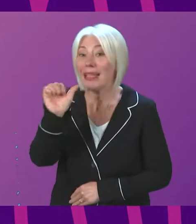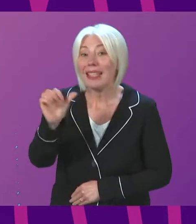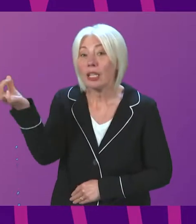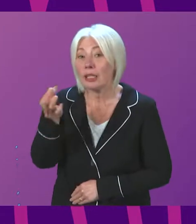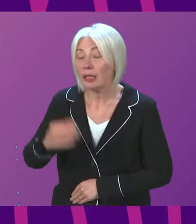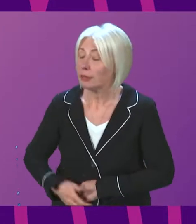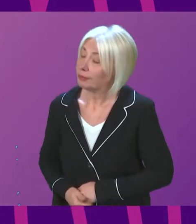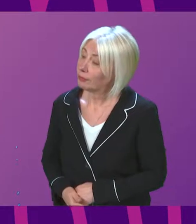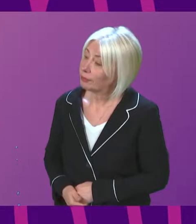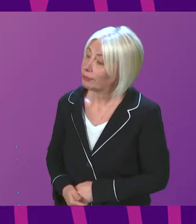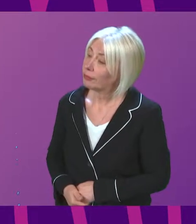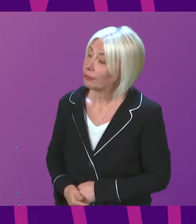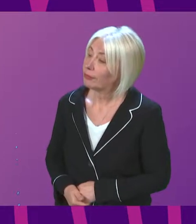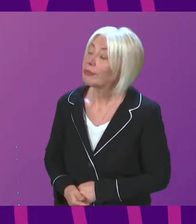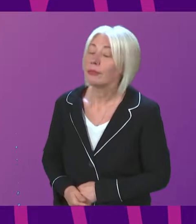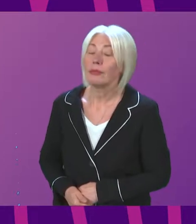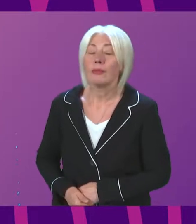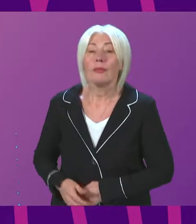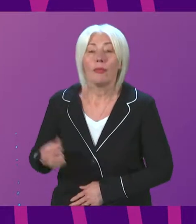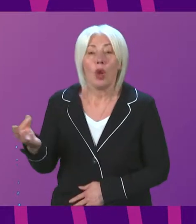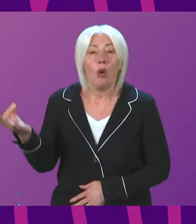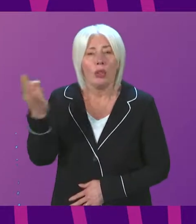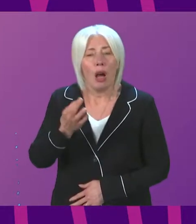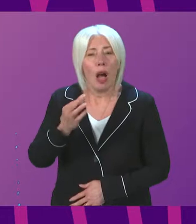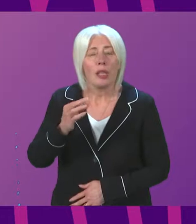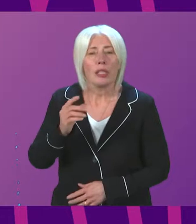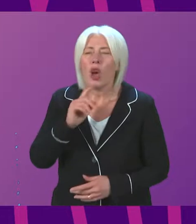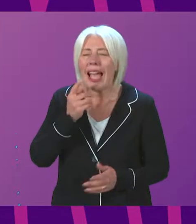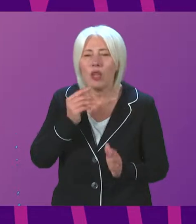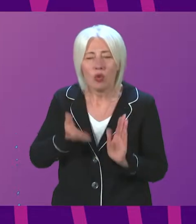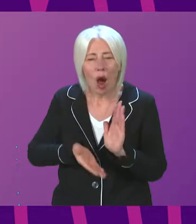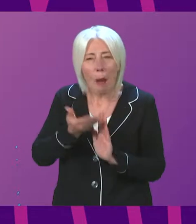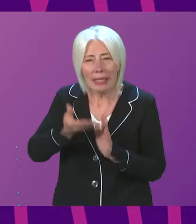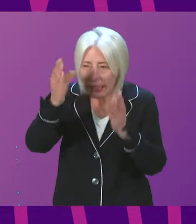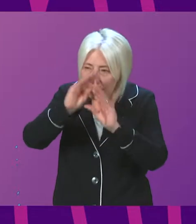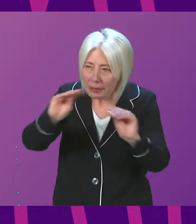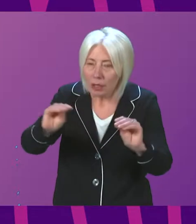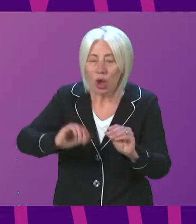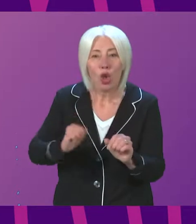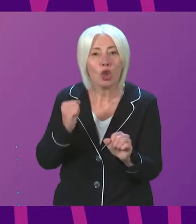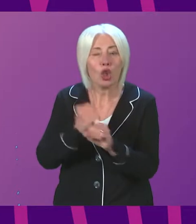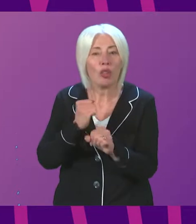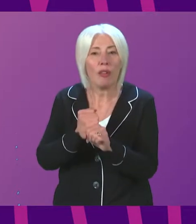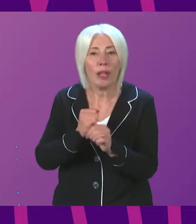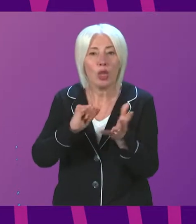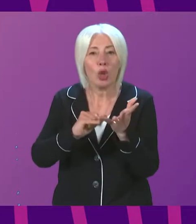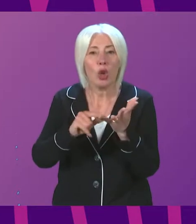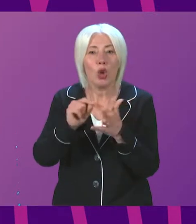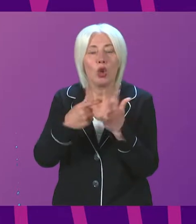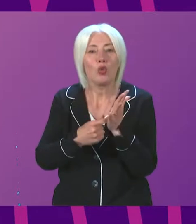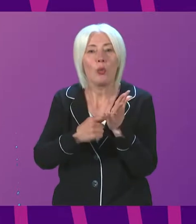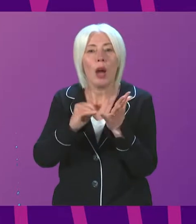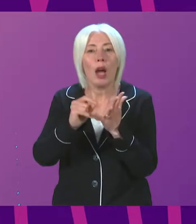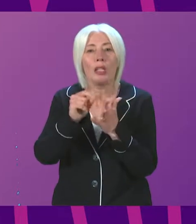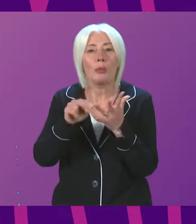thank you to ask the first minister whether she will provide an update on the Scottish government super sponsor scheme for displaced